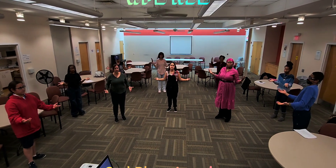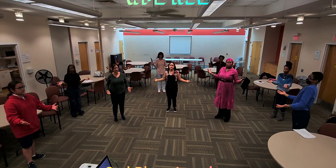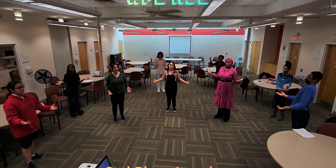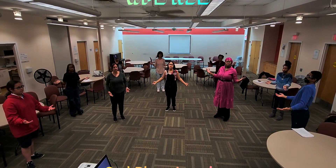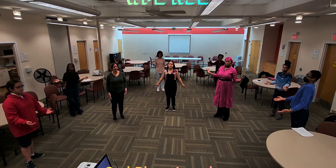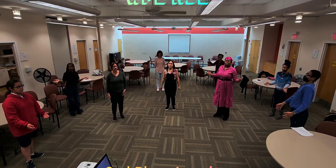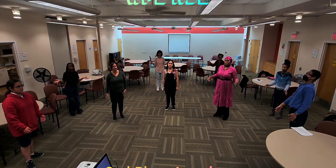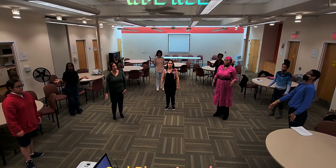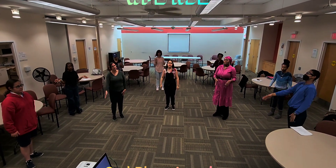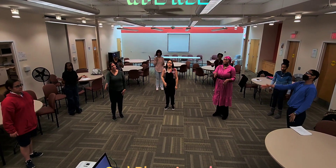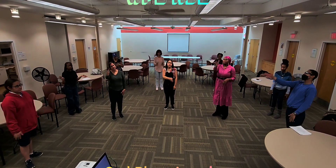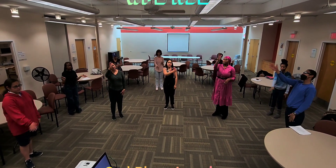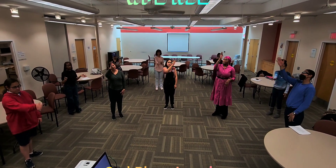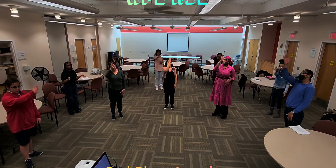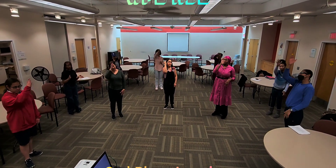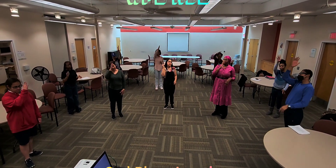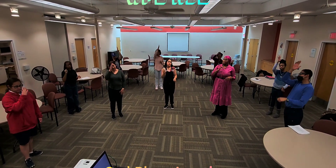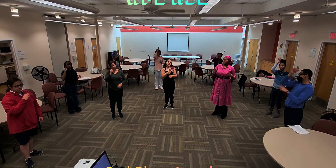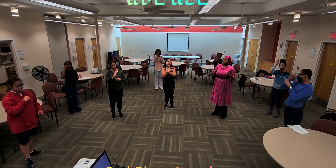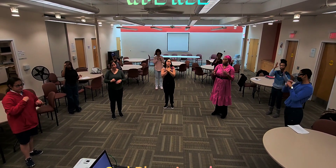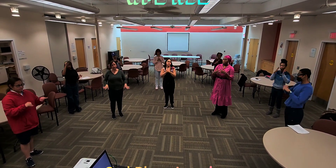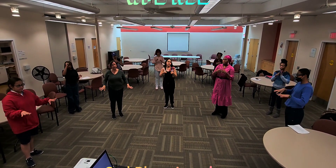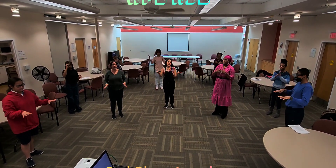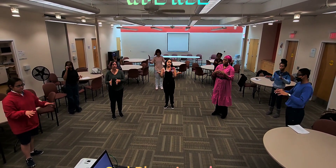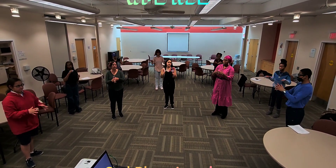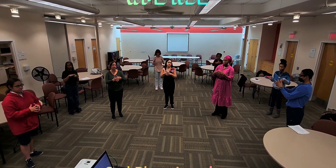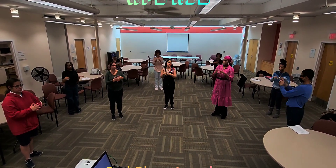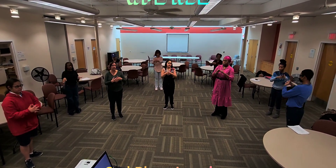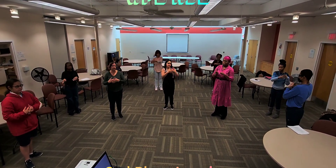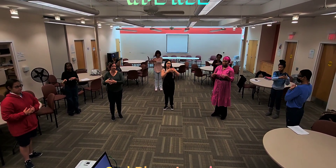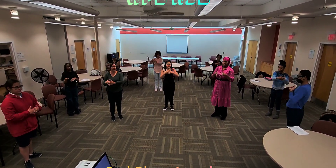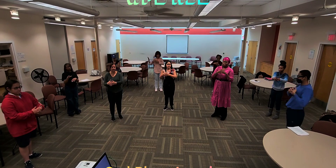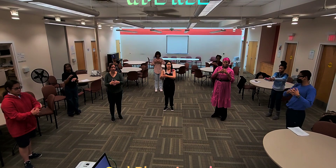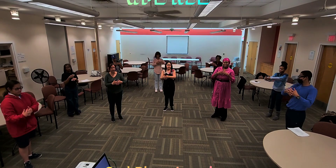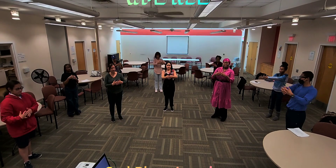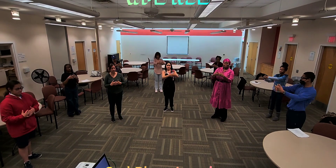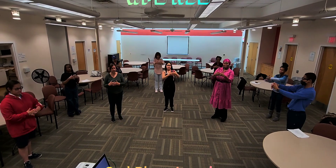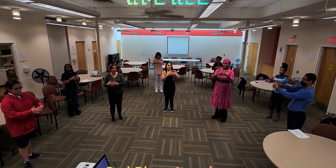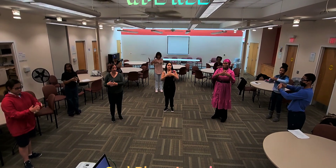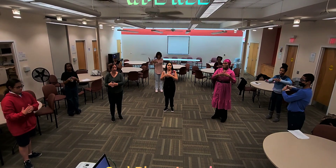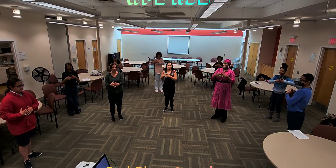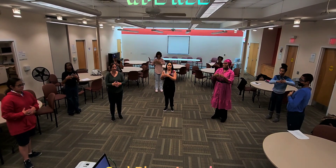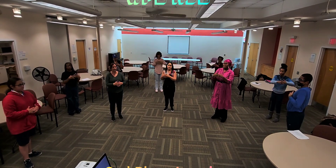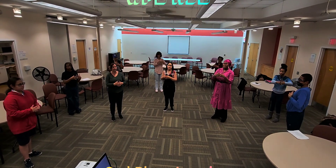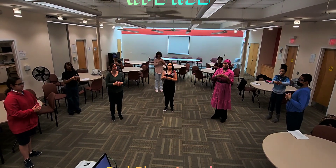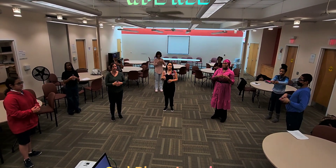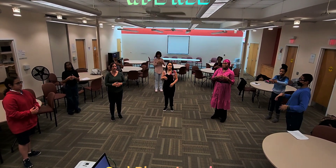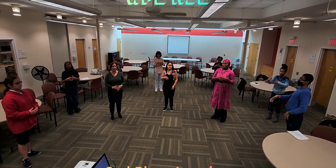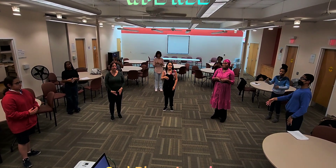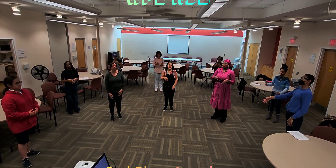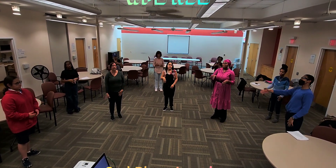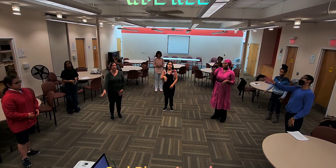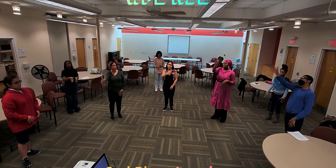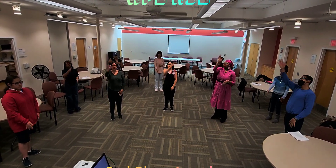God bless America God